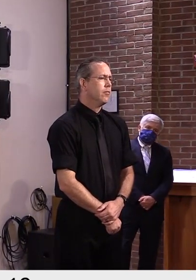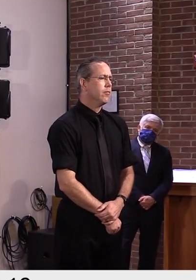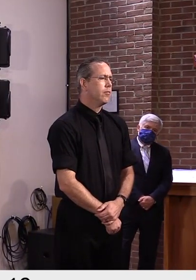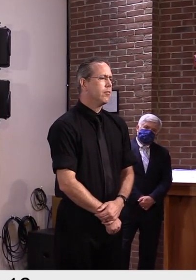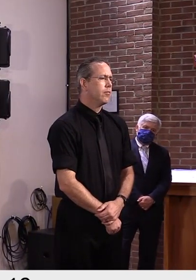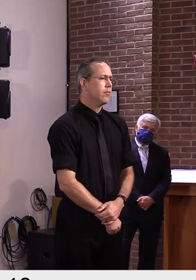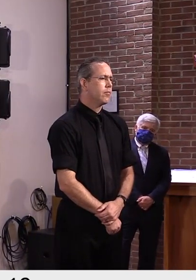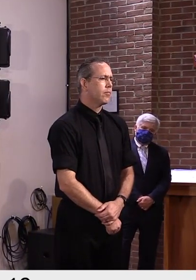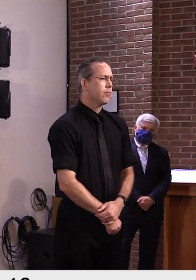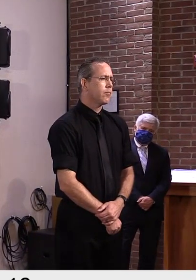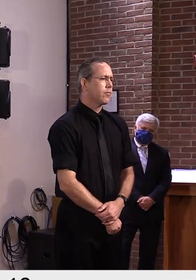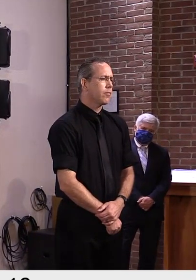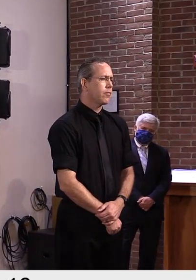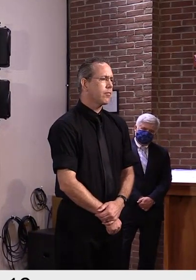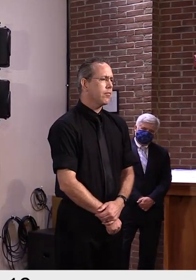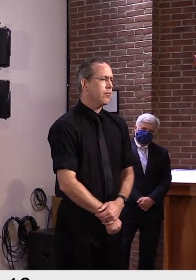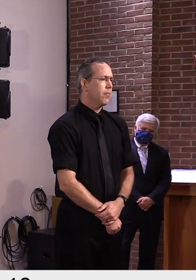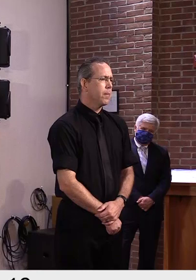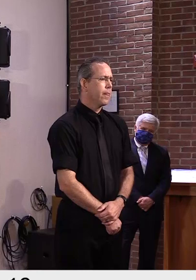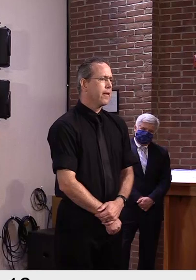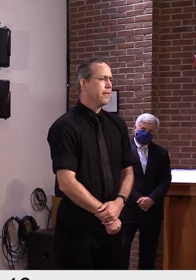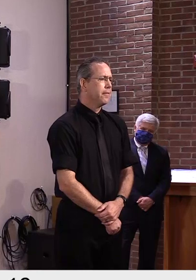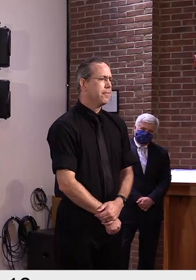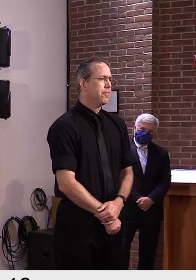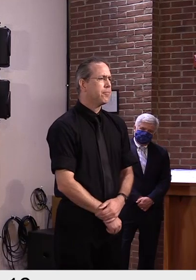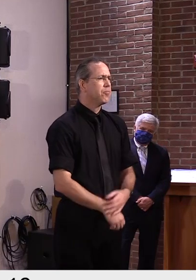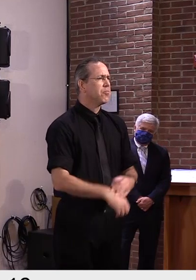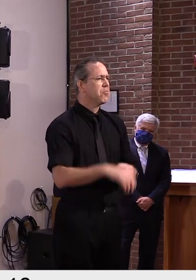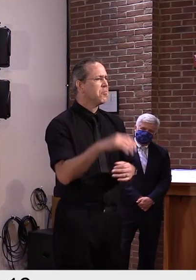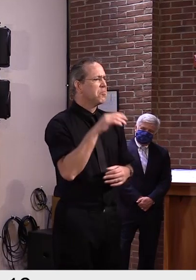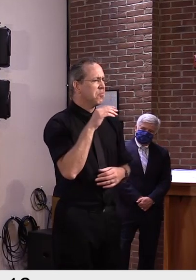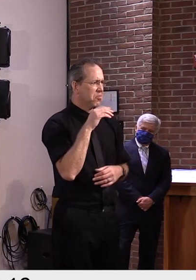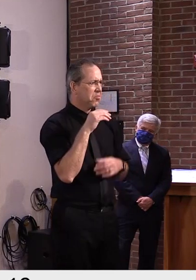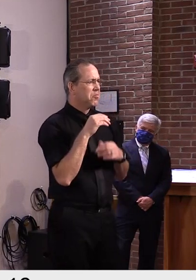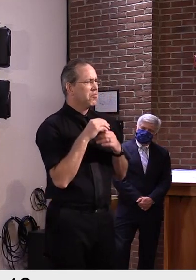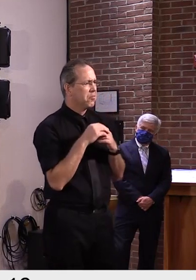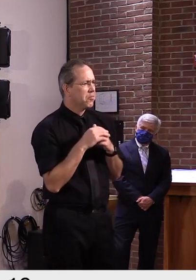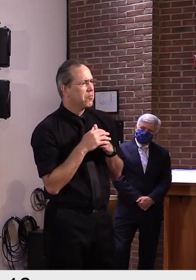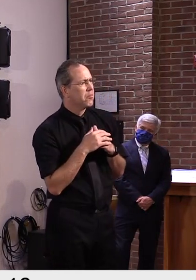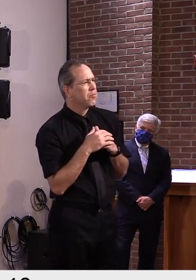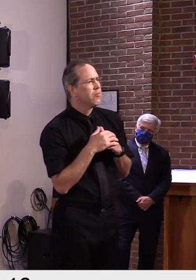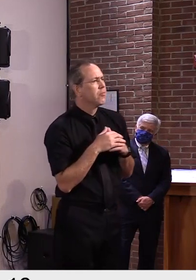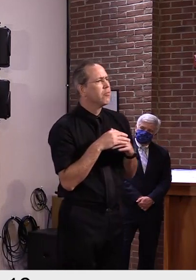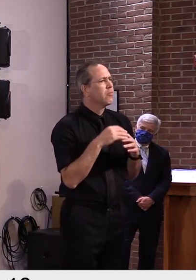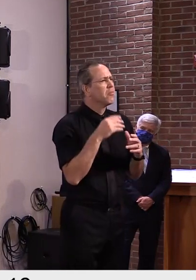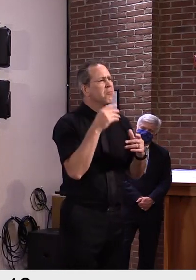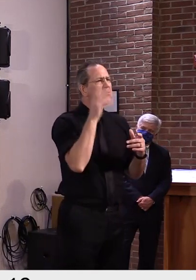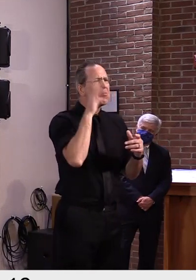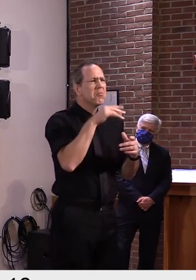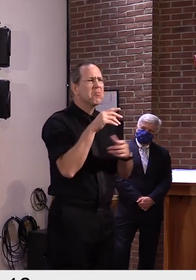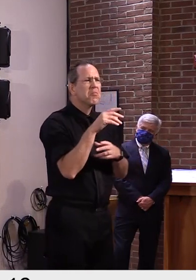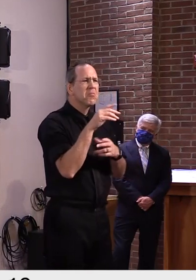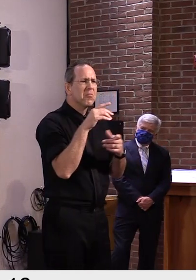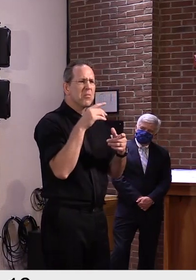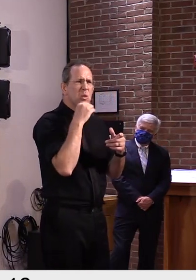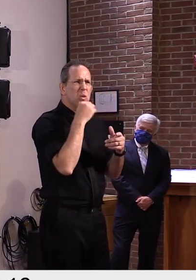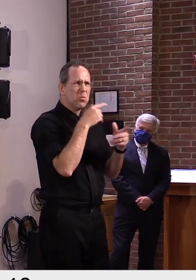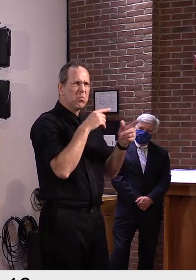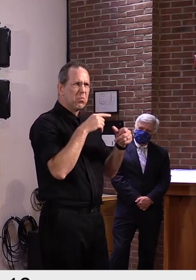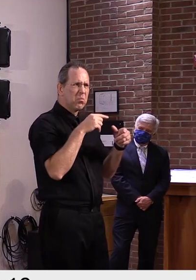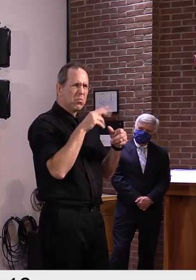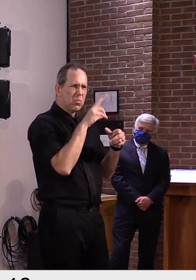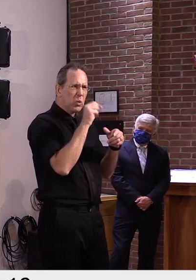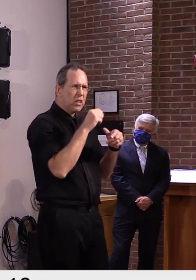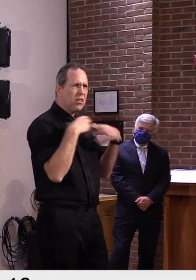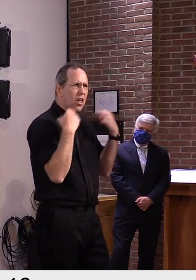Um, and if it were up to you, who should get the, the first round, uh, understanding that there probably